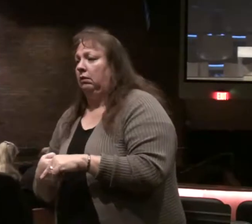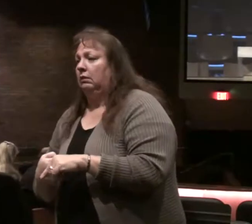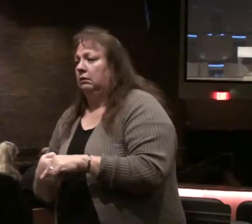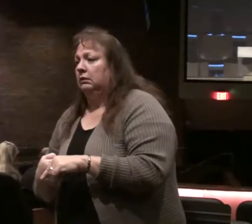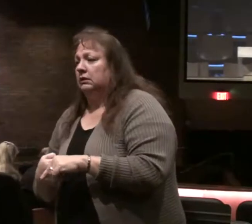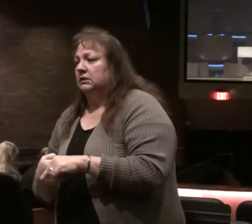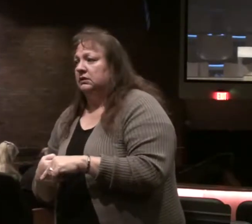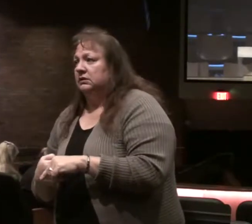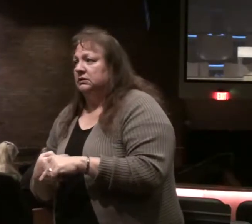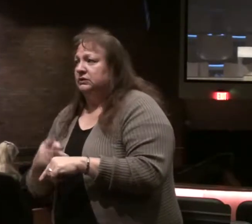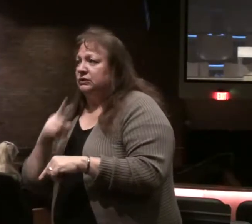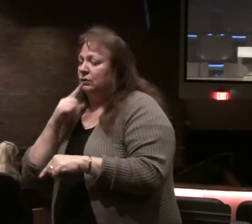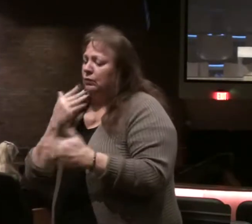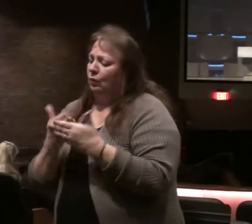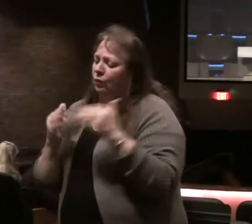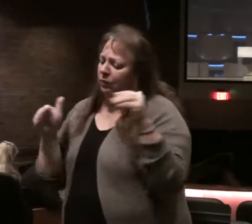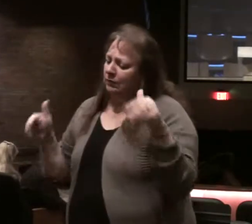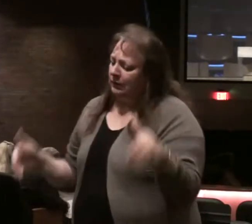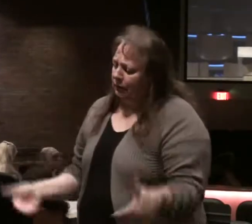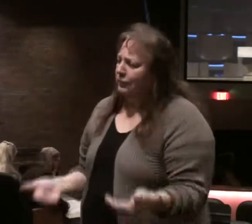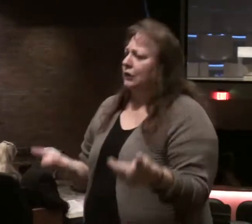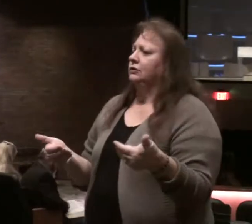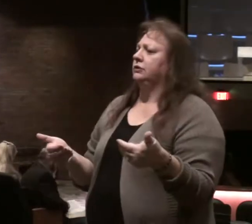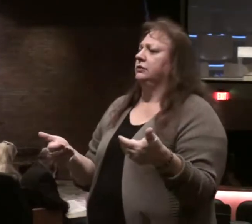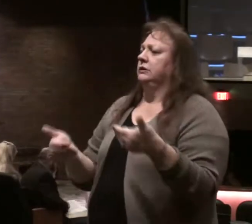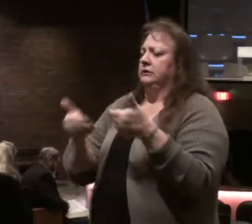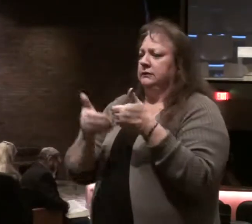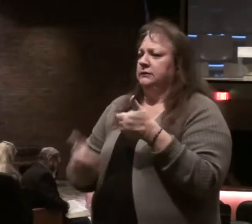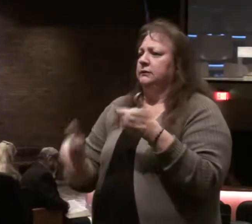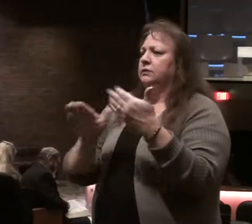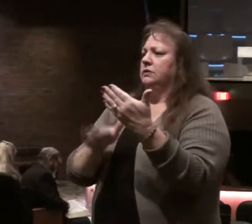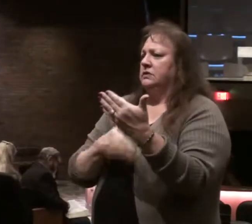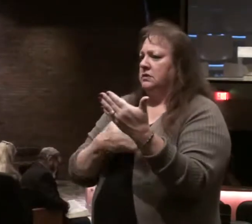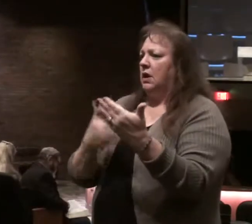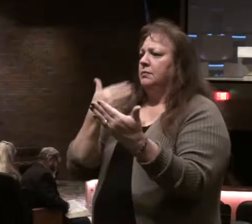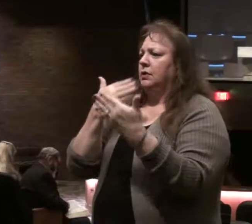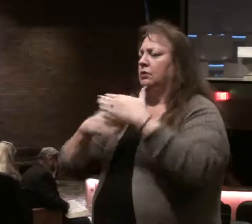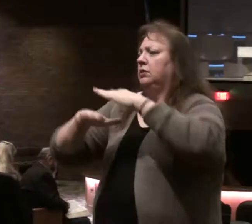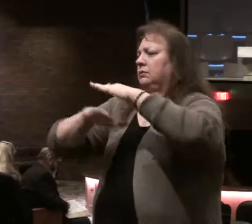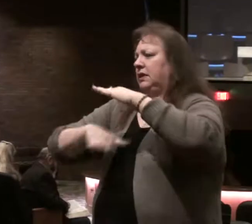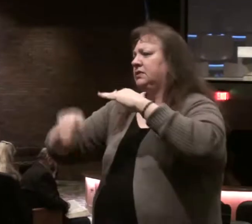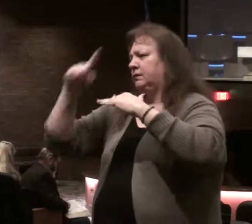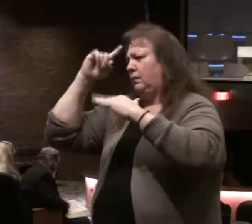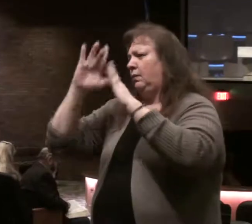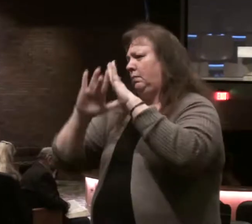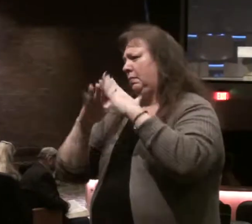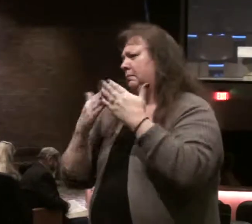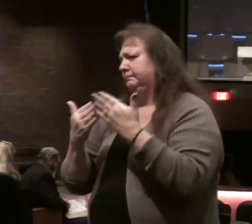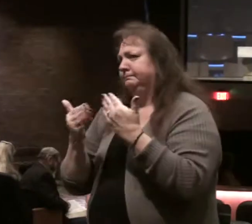So it really serves as a good introduction to the psalm and a good foundational section of Scripture.